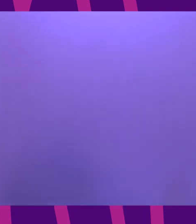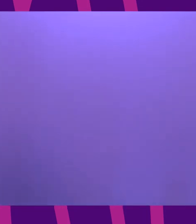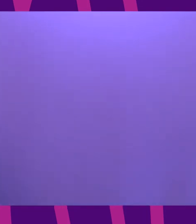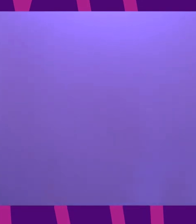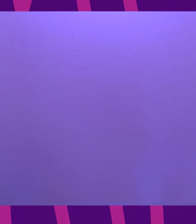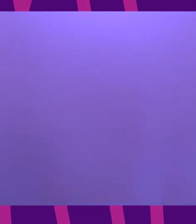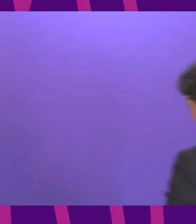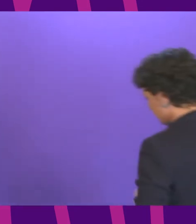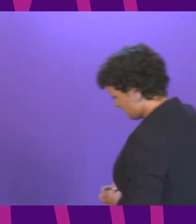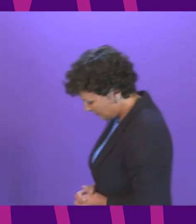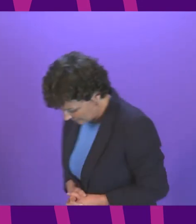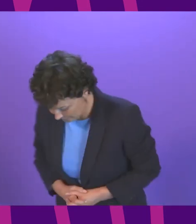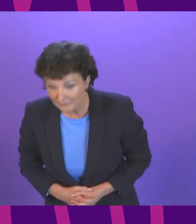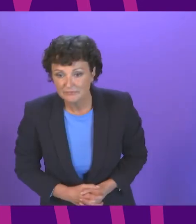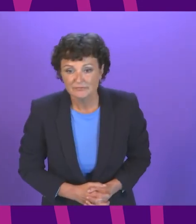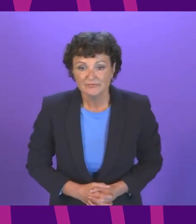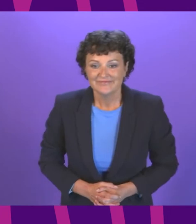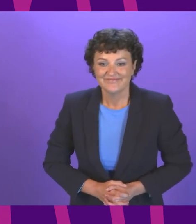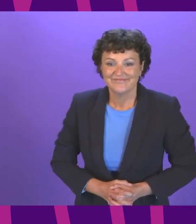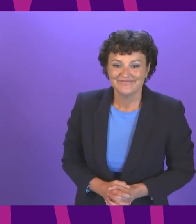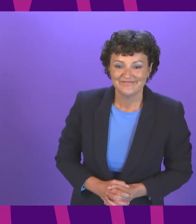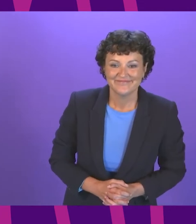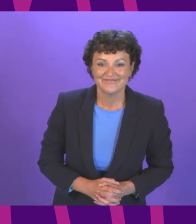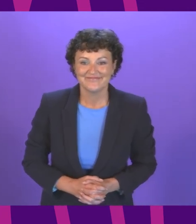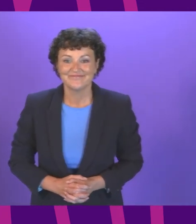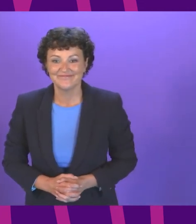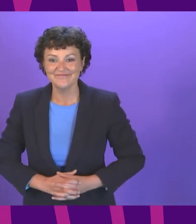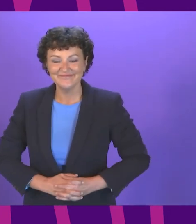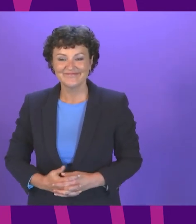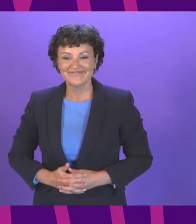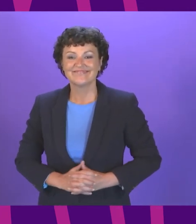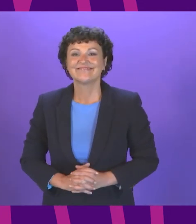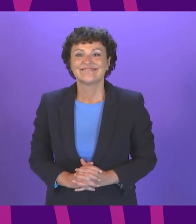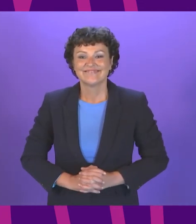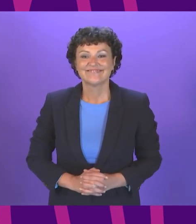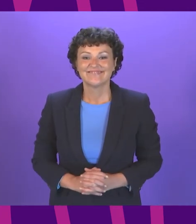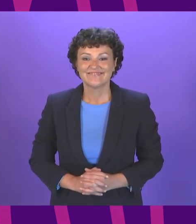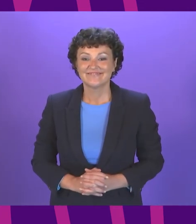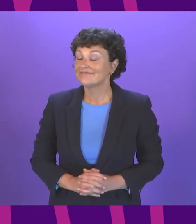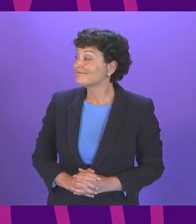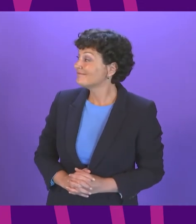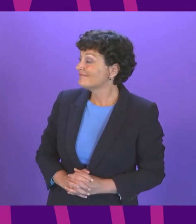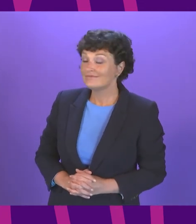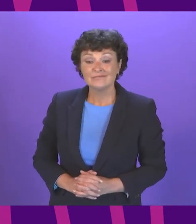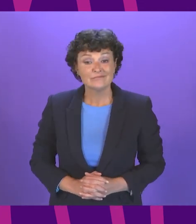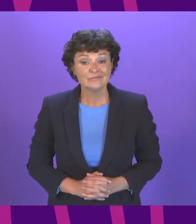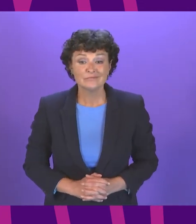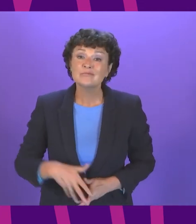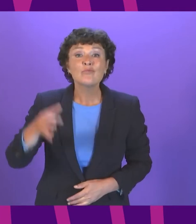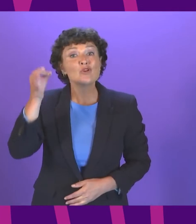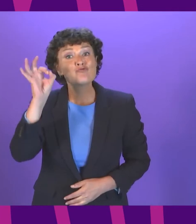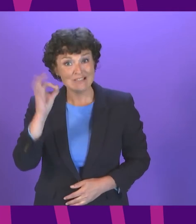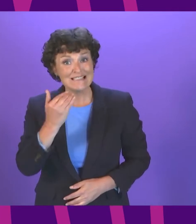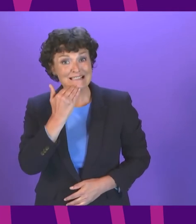Mark Ruskell who will be followed by Paul McLennan Mr Ruskell around six minutes thank you Deputy Presiding Officer Green MSPs warmly welcome this